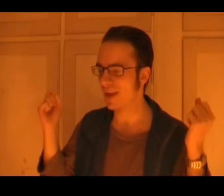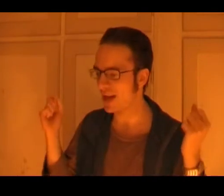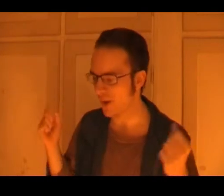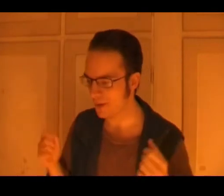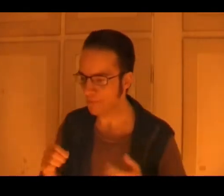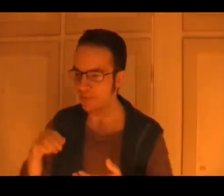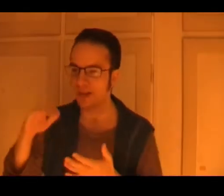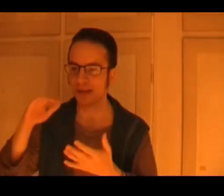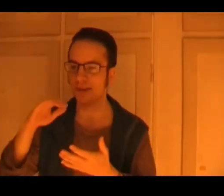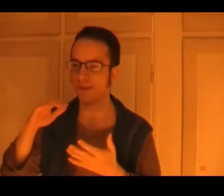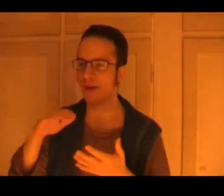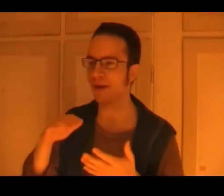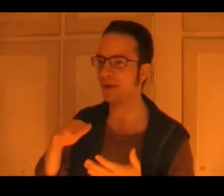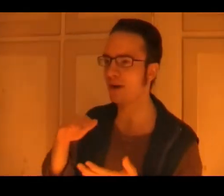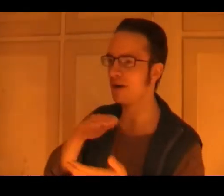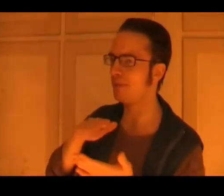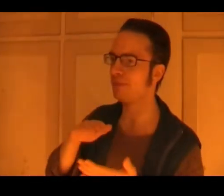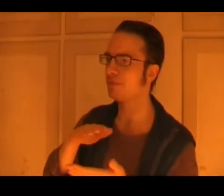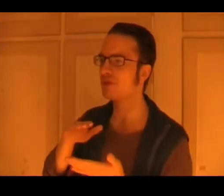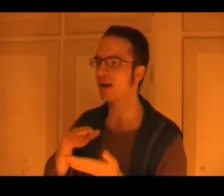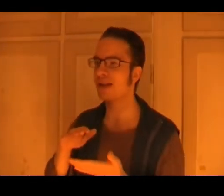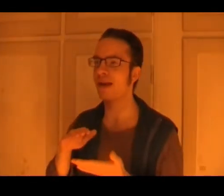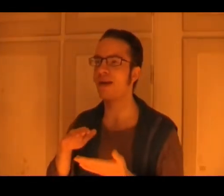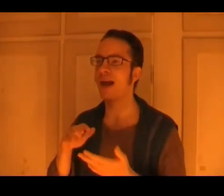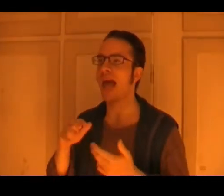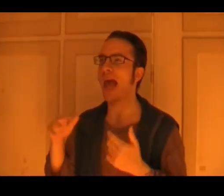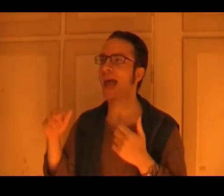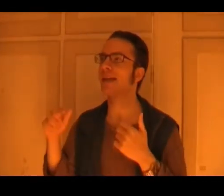anyway, the, they're, um, stuck in there, and,